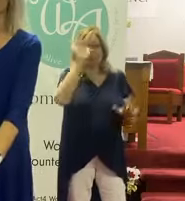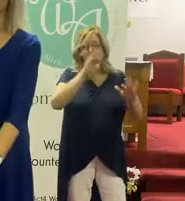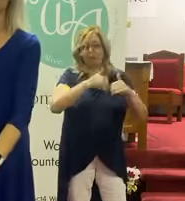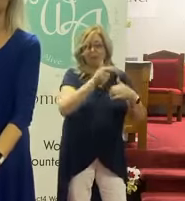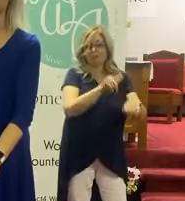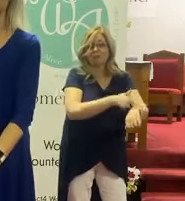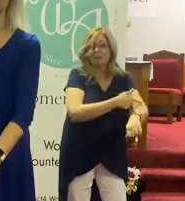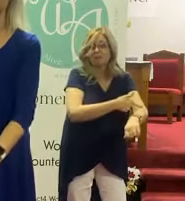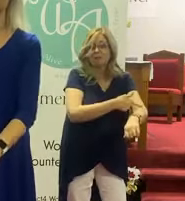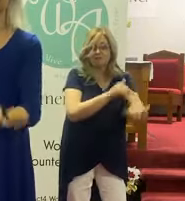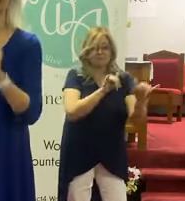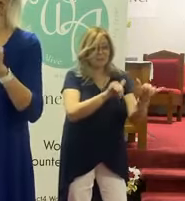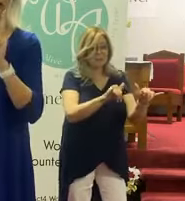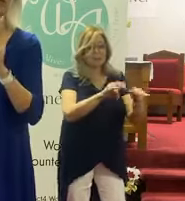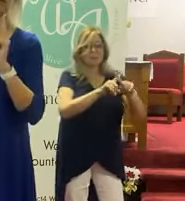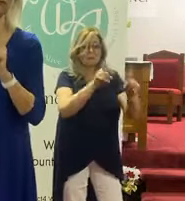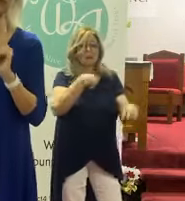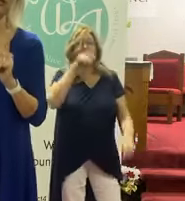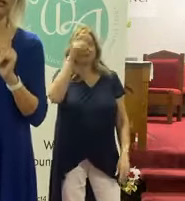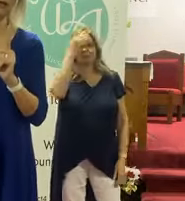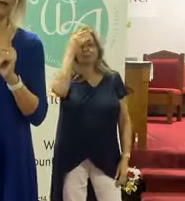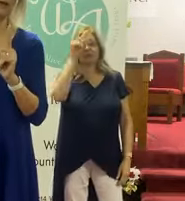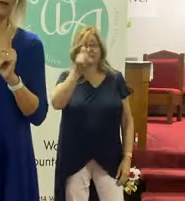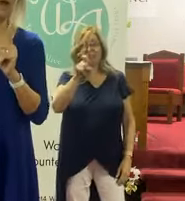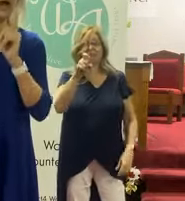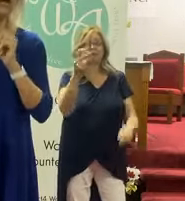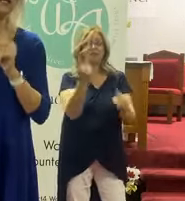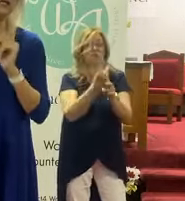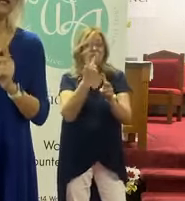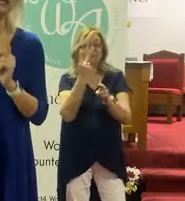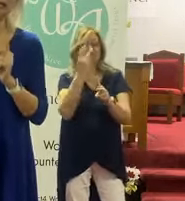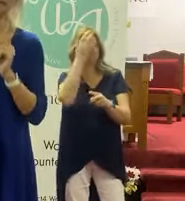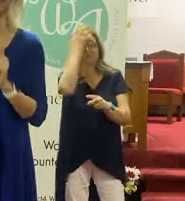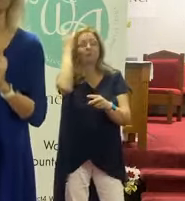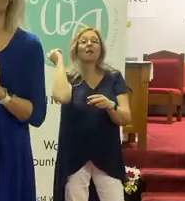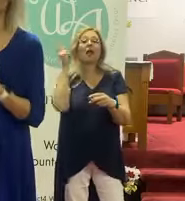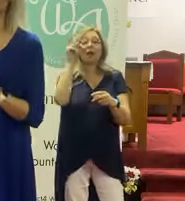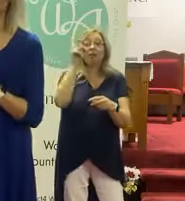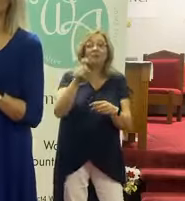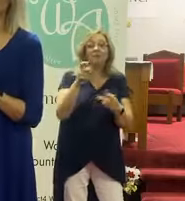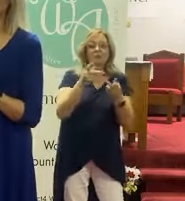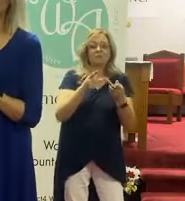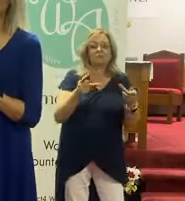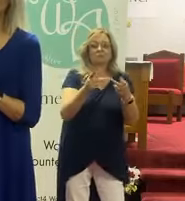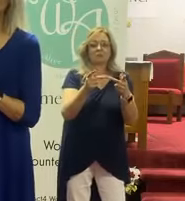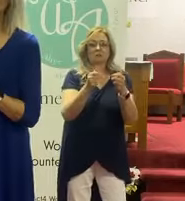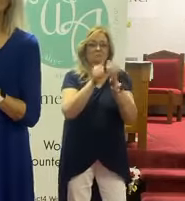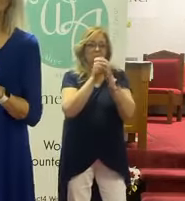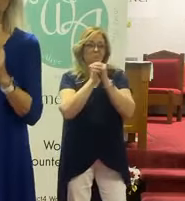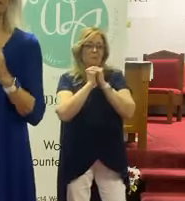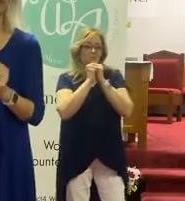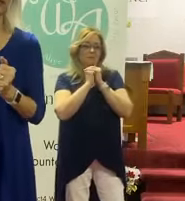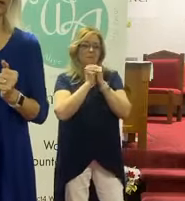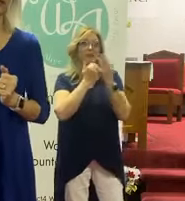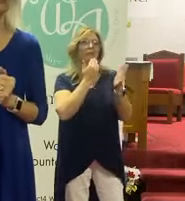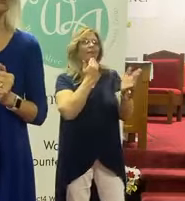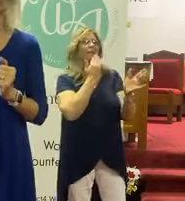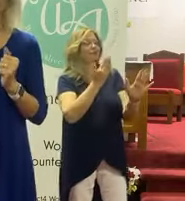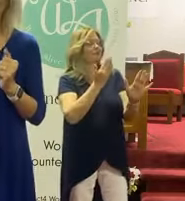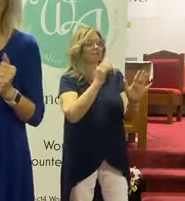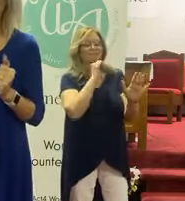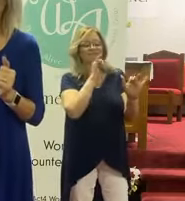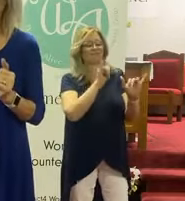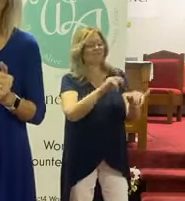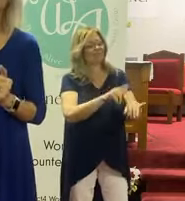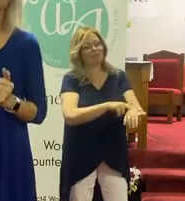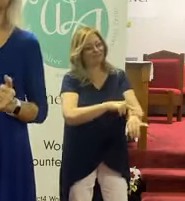long it was going to be. But I knew I needed victory. I needed that place of worship. Thankfully, I didn't have